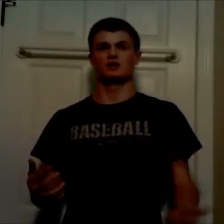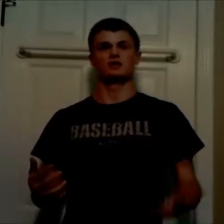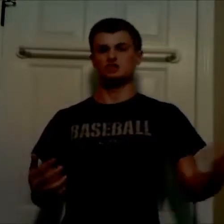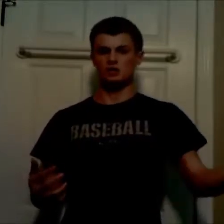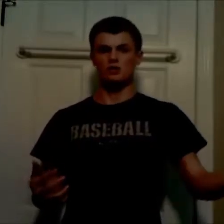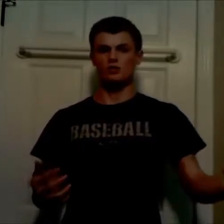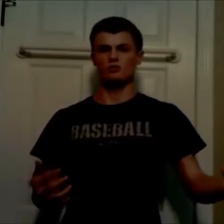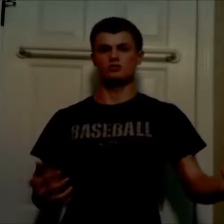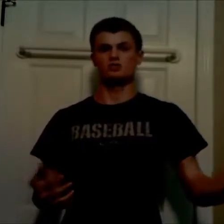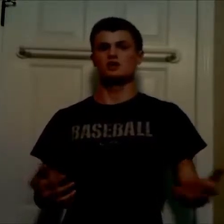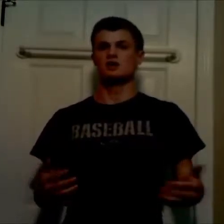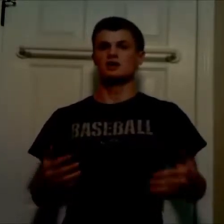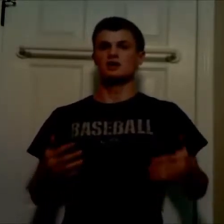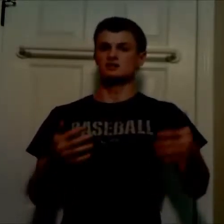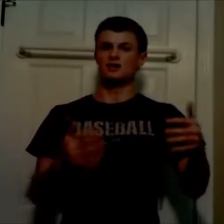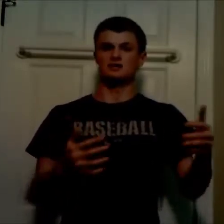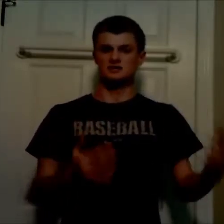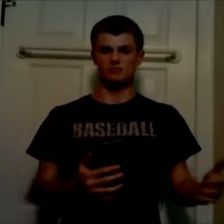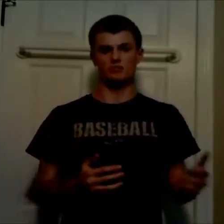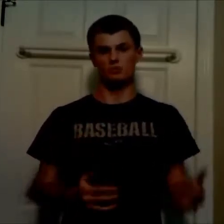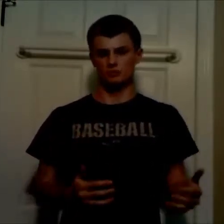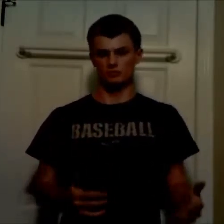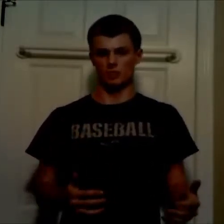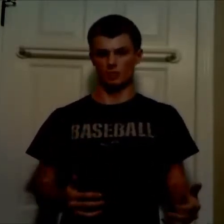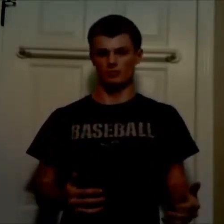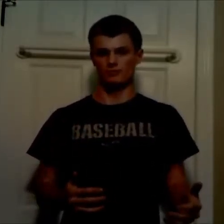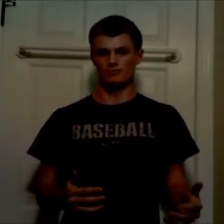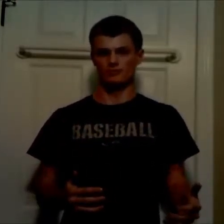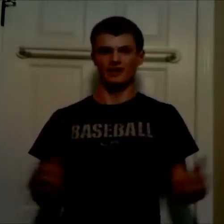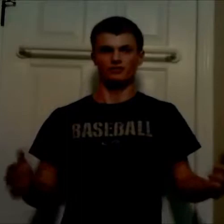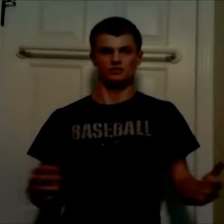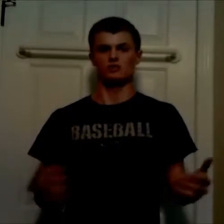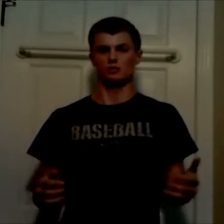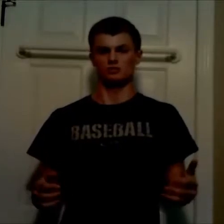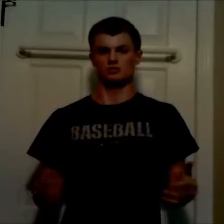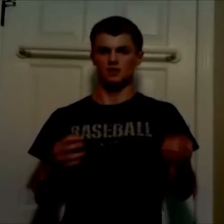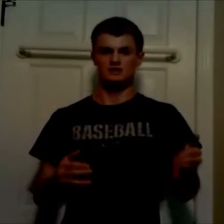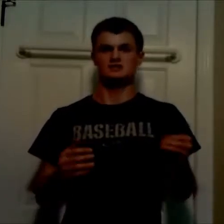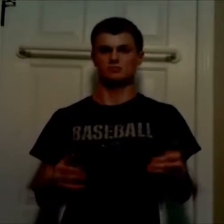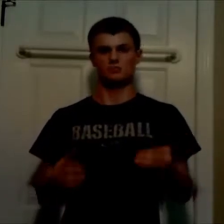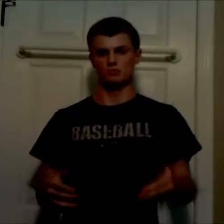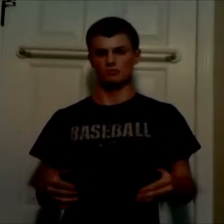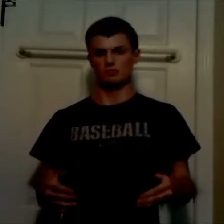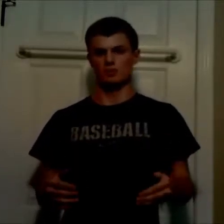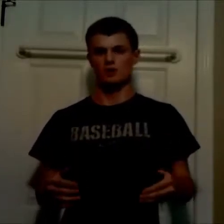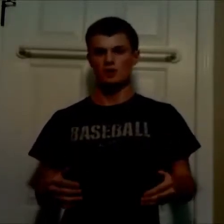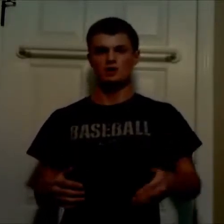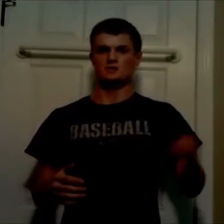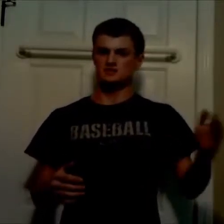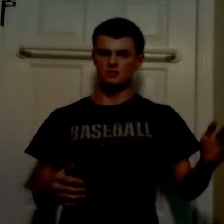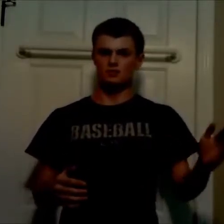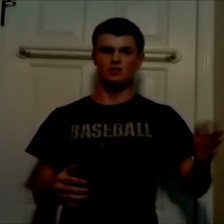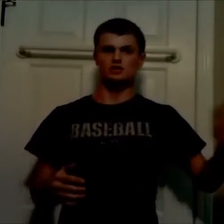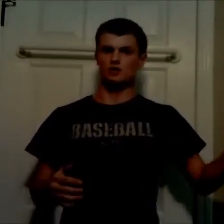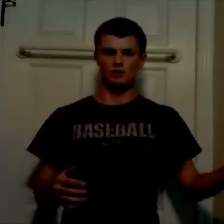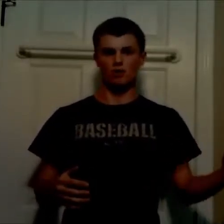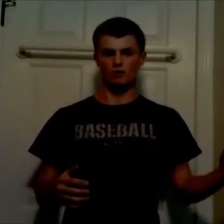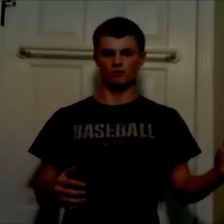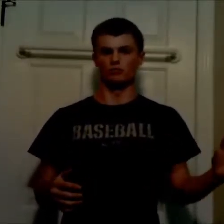that Star Wars is my December movie month. That's what Star Wars is, my December movie month. The summer is all my Marvel